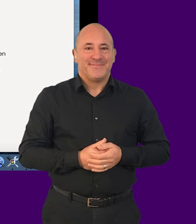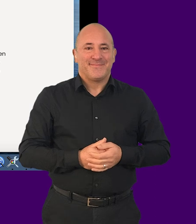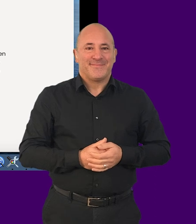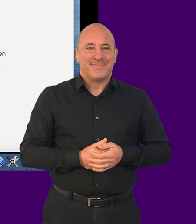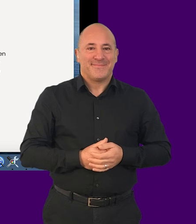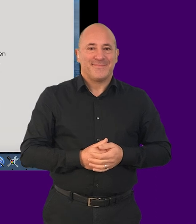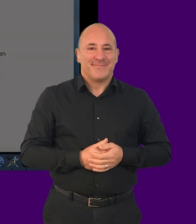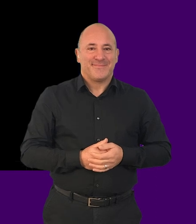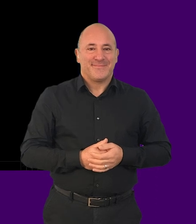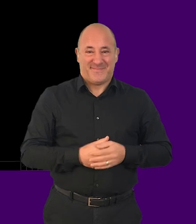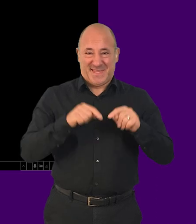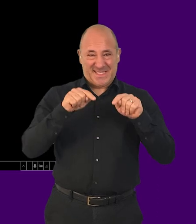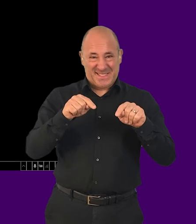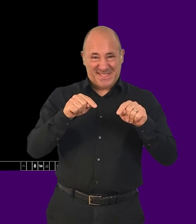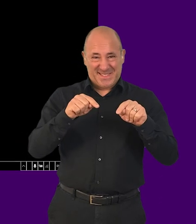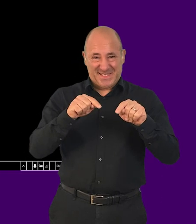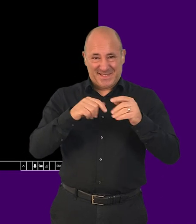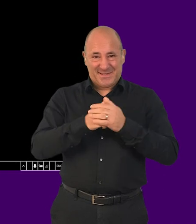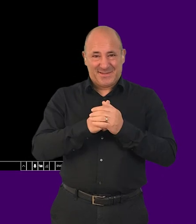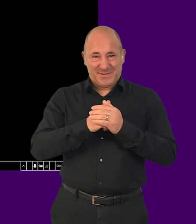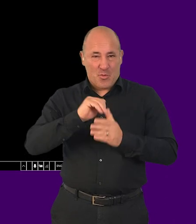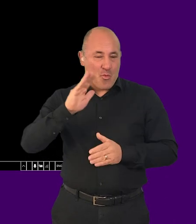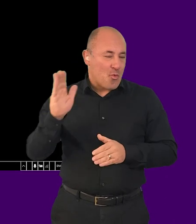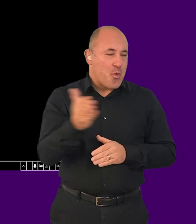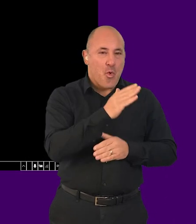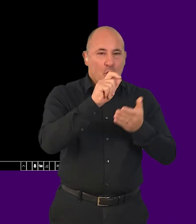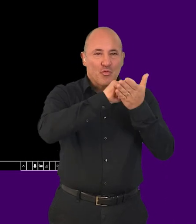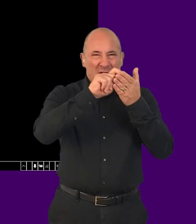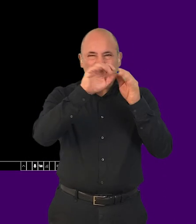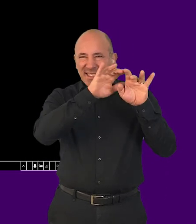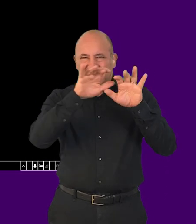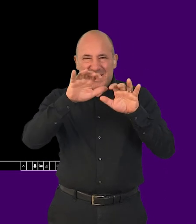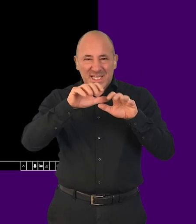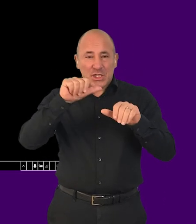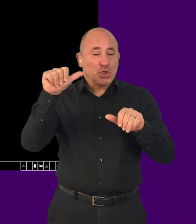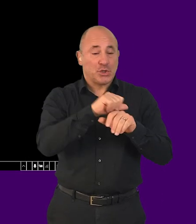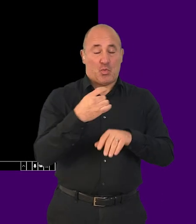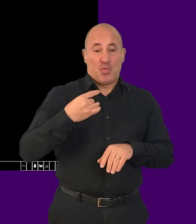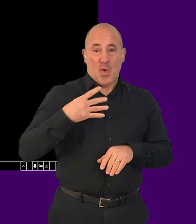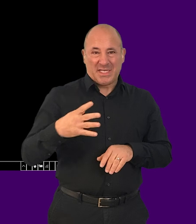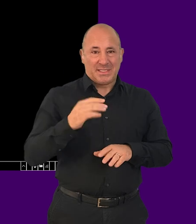At this point, all text, except for links, should be white on a black background.